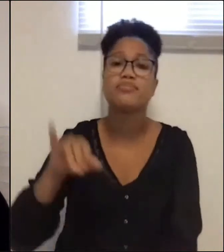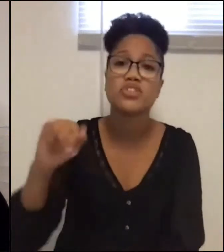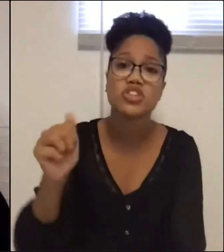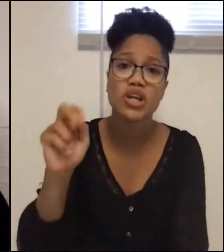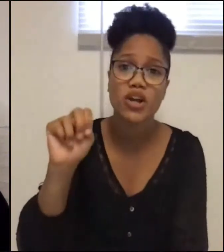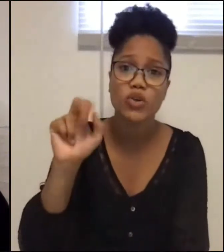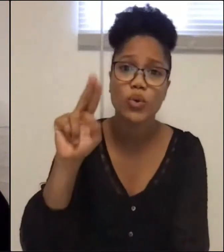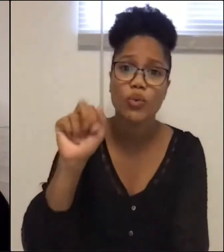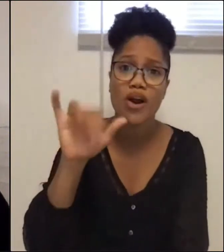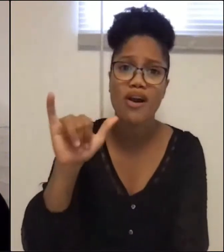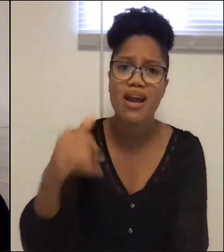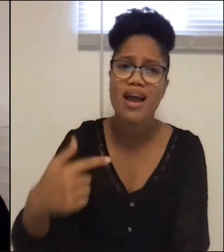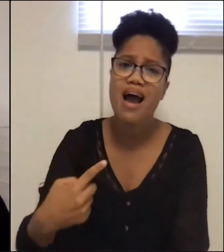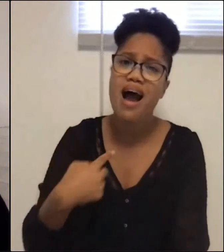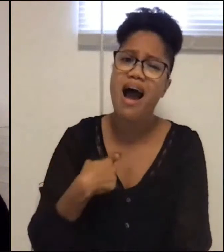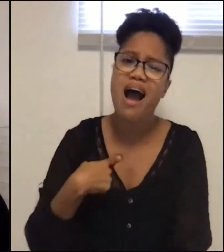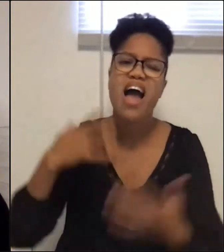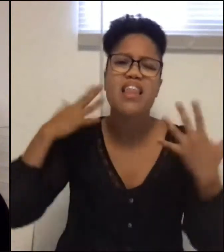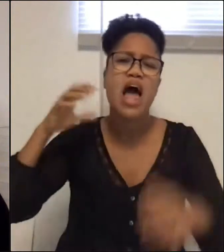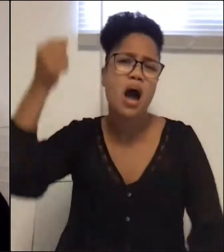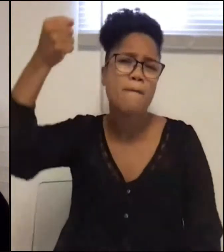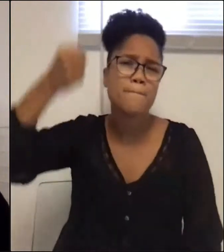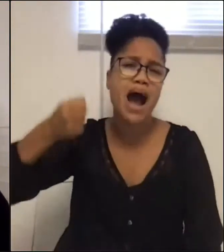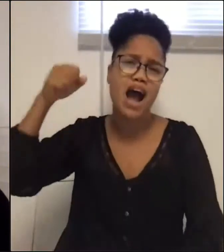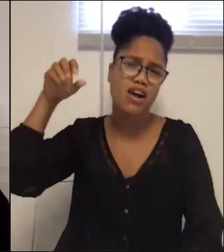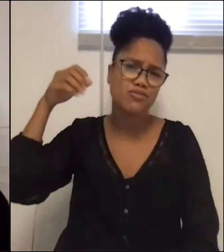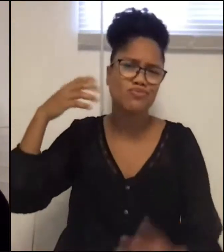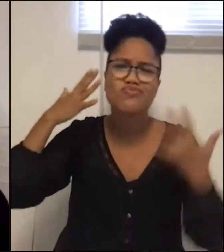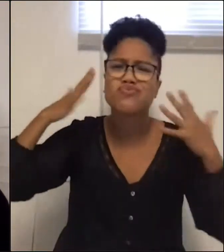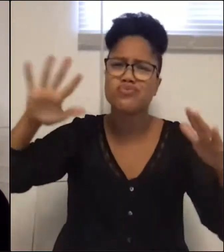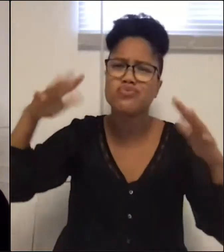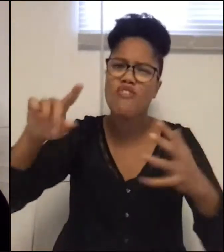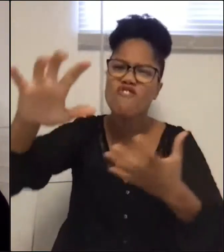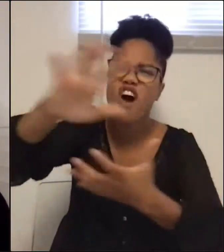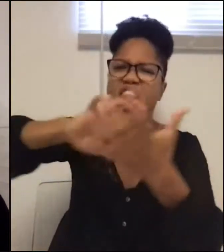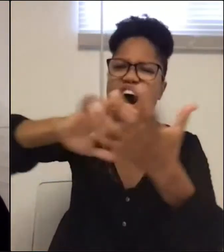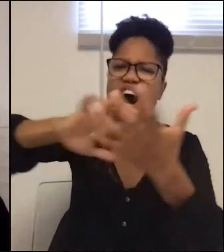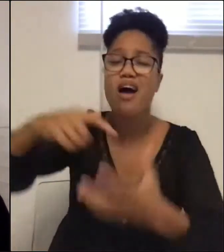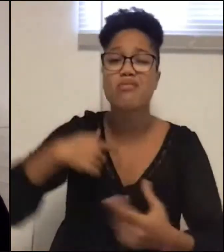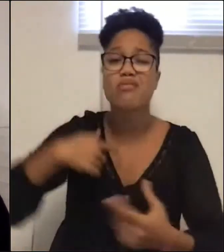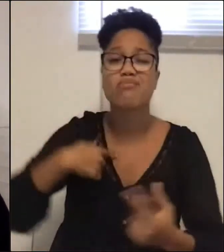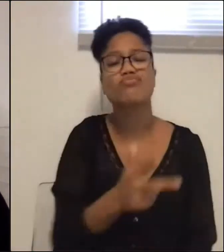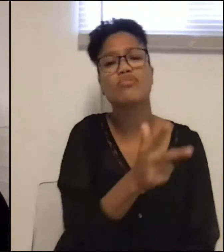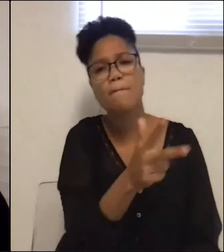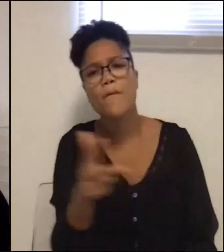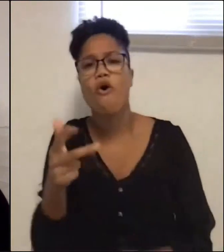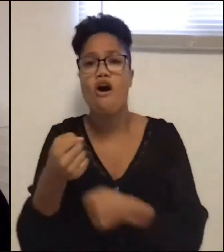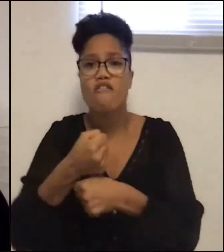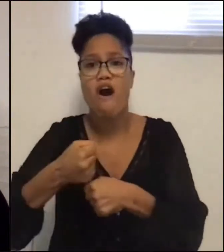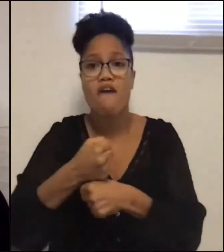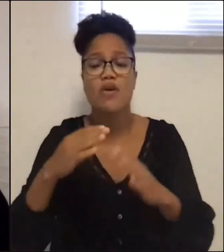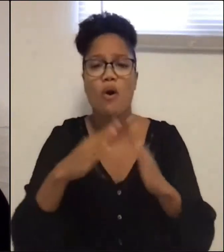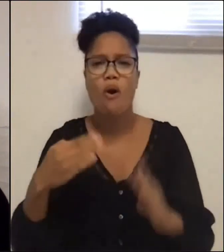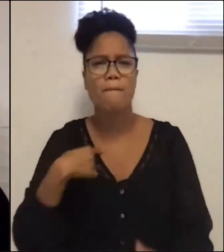pull the air horn on your fog. Pull over at a coffee house that looks like a house I